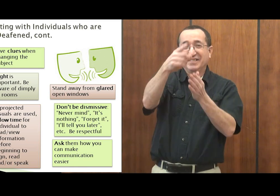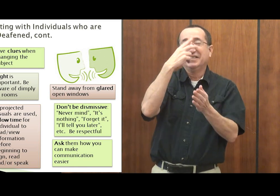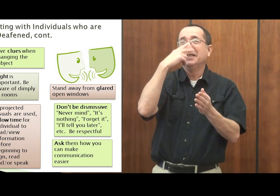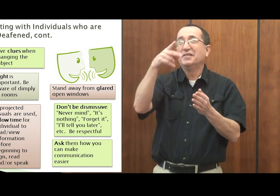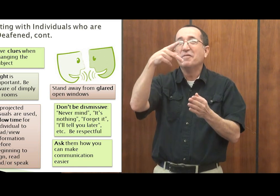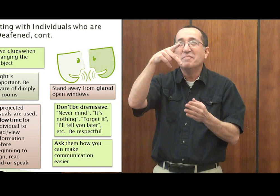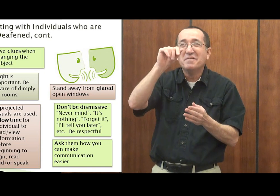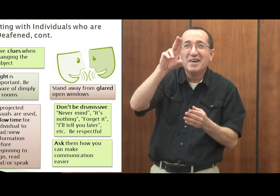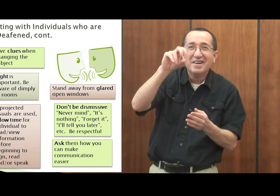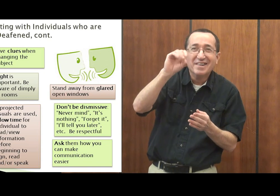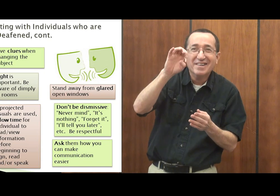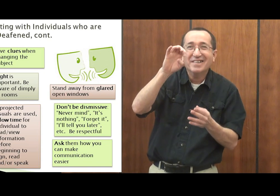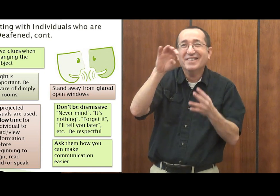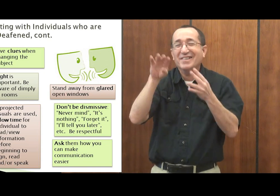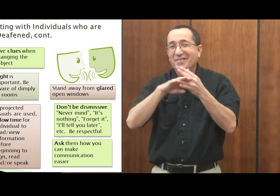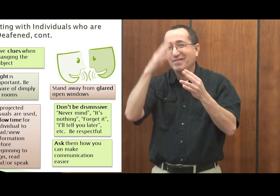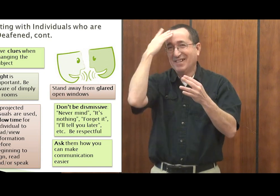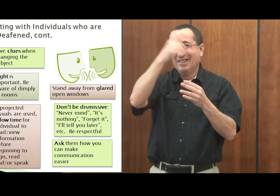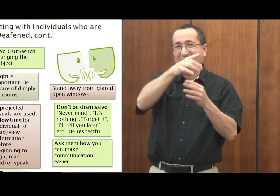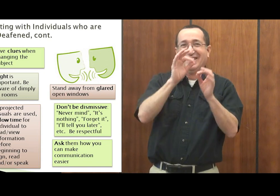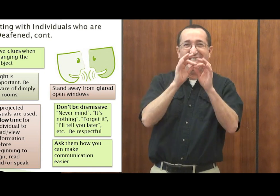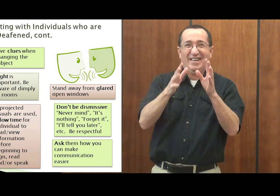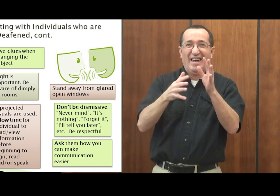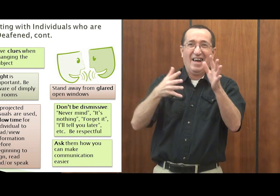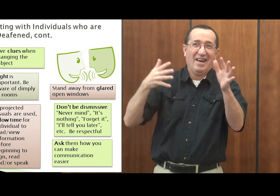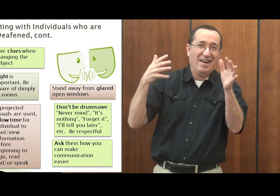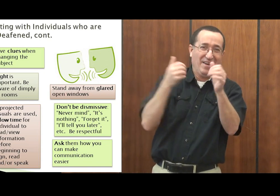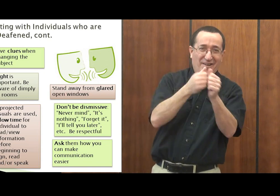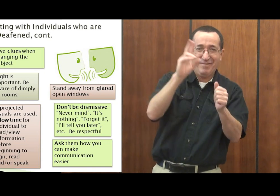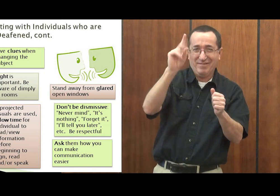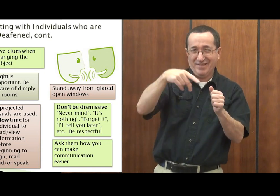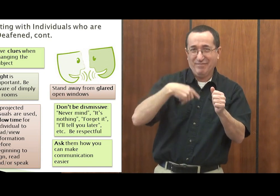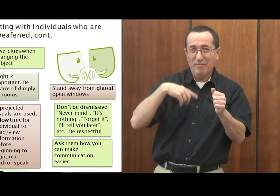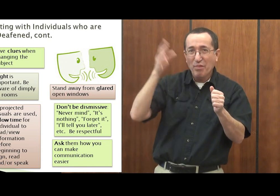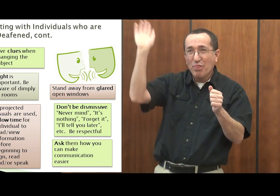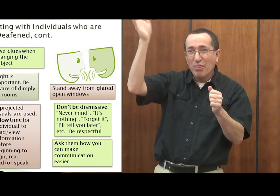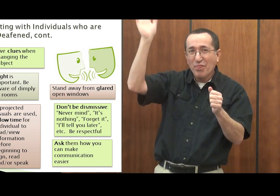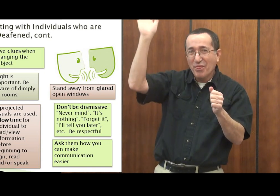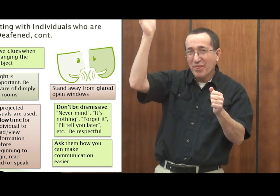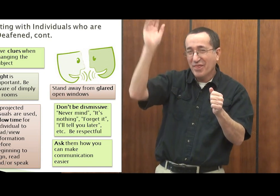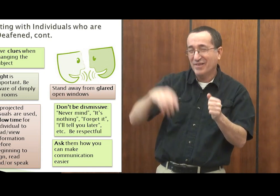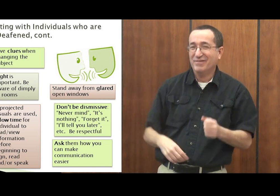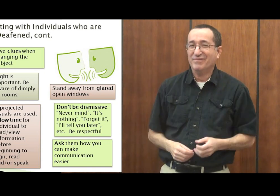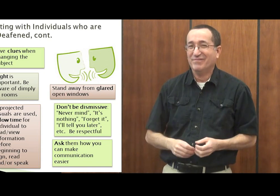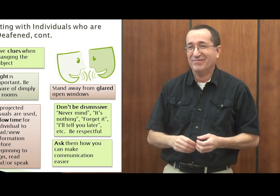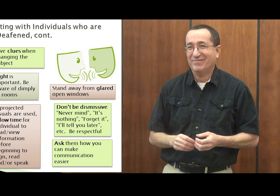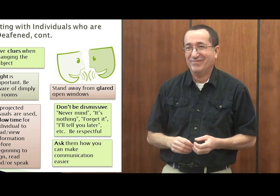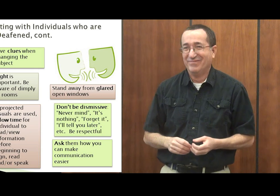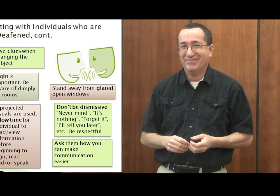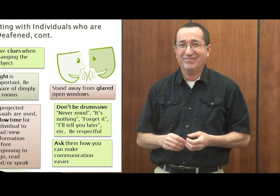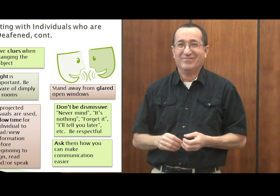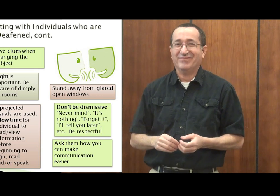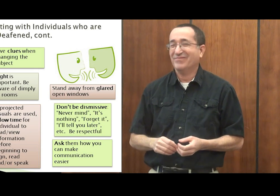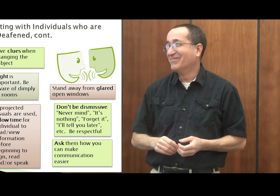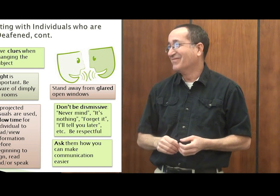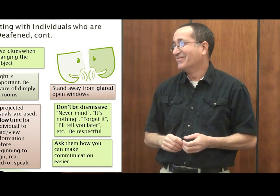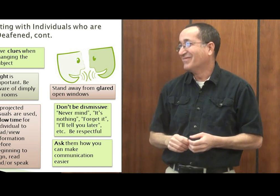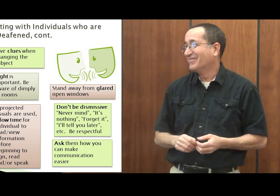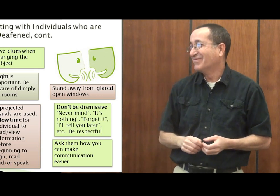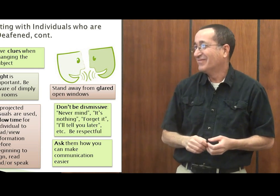Often times you'll see a pause or something like that. The interpreter is trying to catch up with my American Sign Language, changing it from